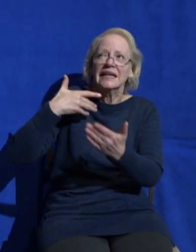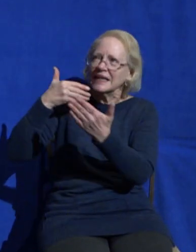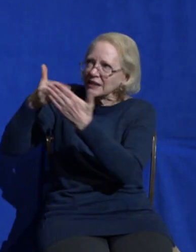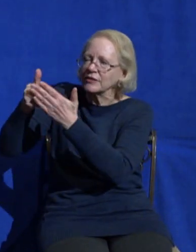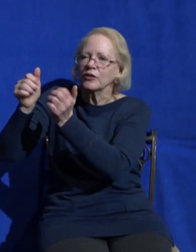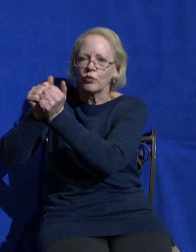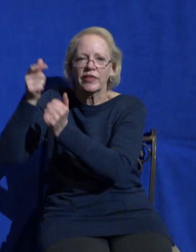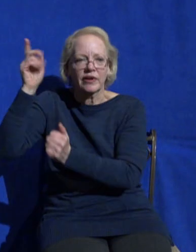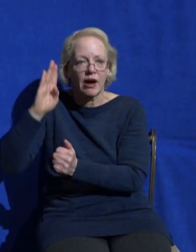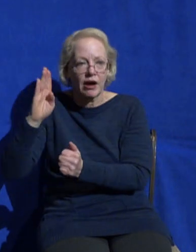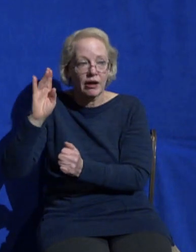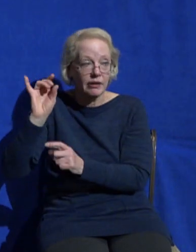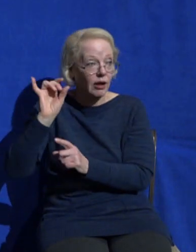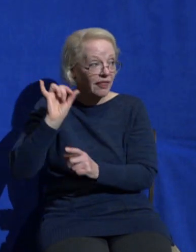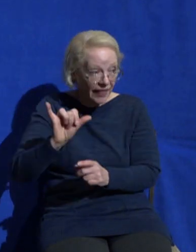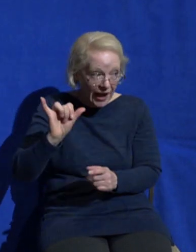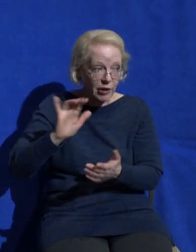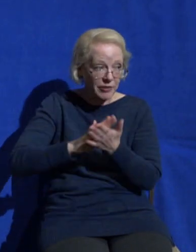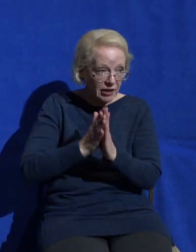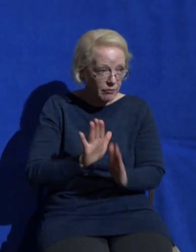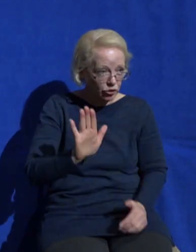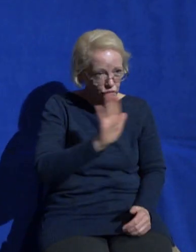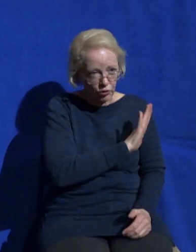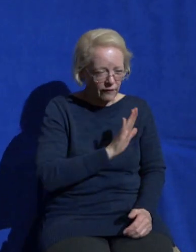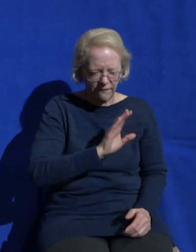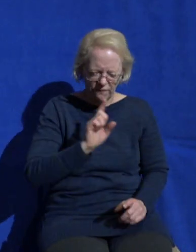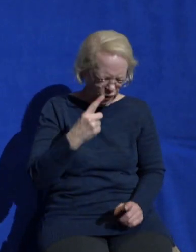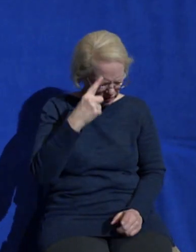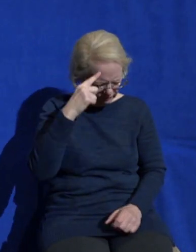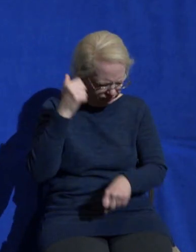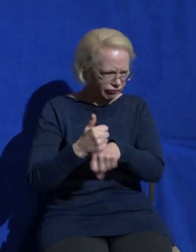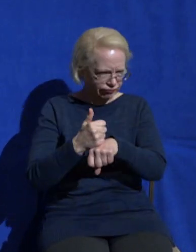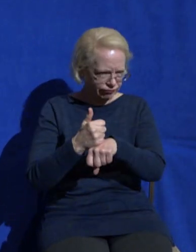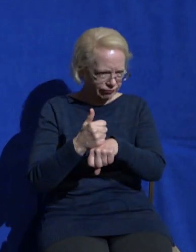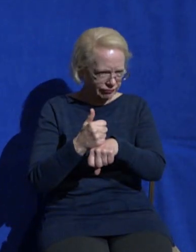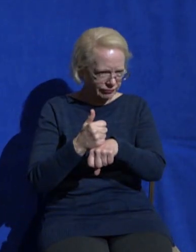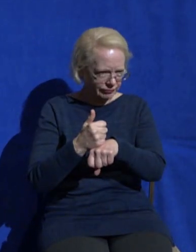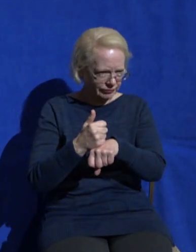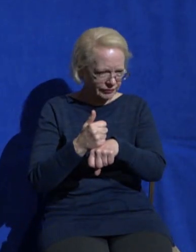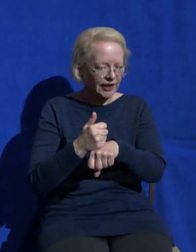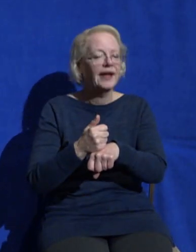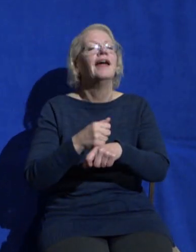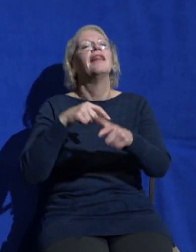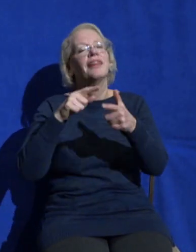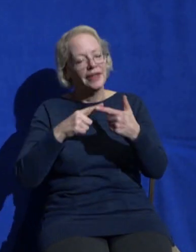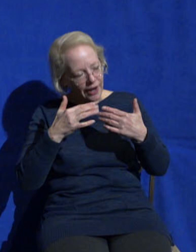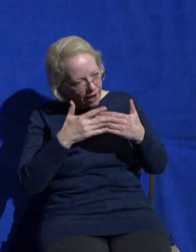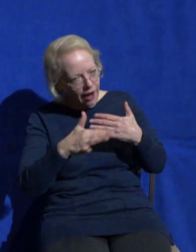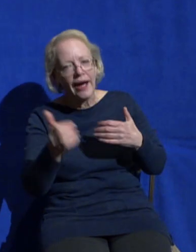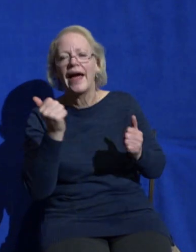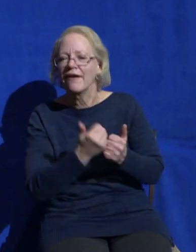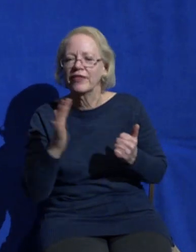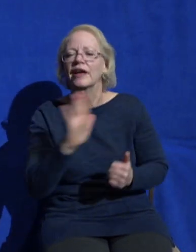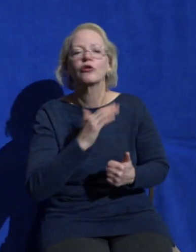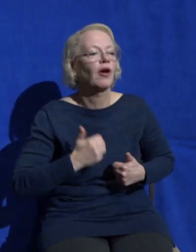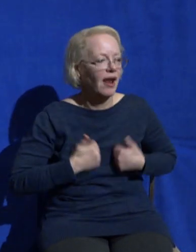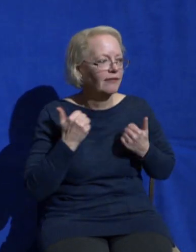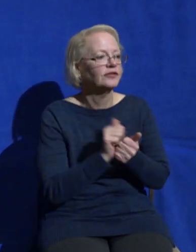way you change diapers it changes the way you show up to work it changes what you do while you're driving your car or in the metro it changes this is one of the reasons why